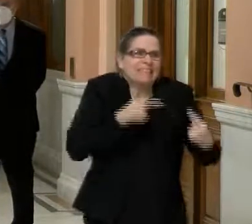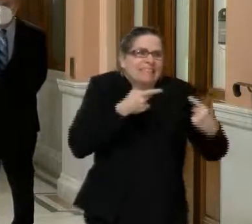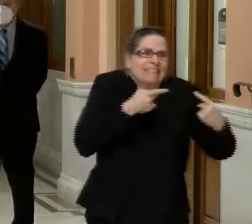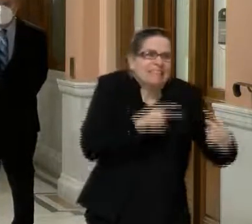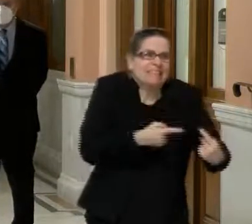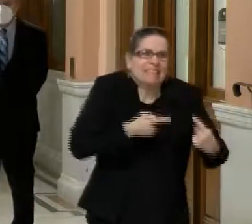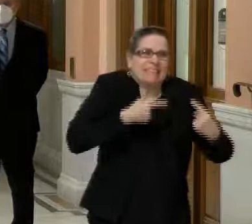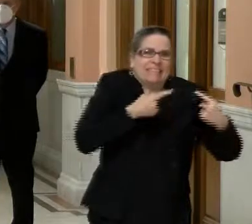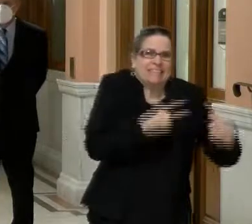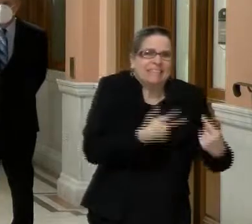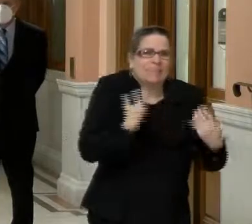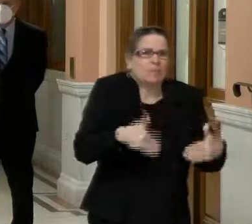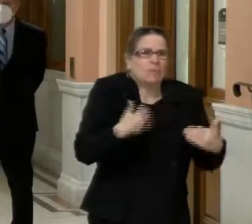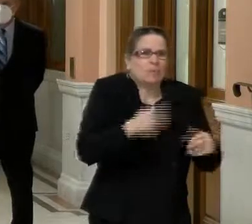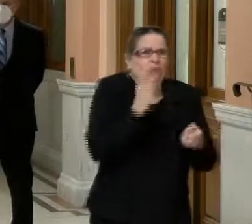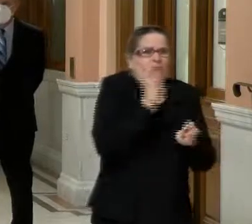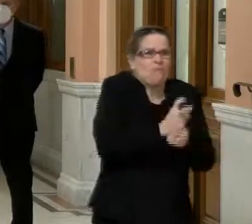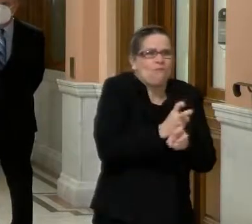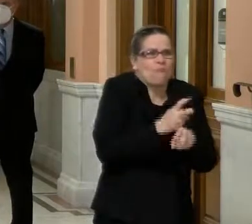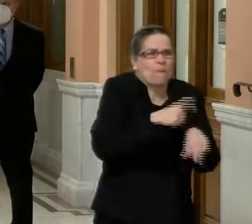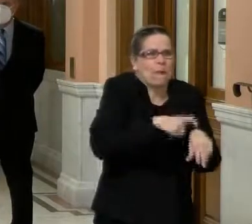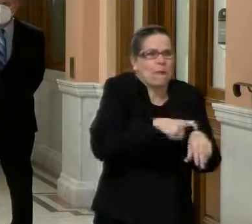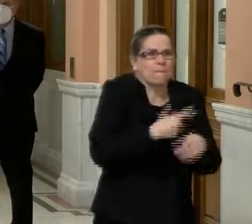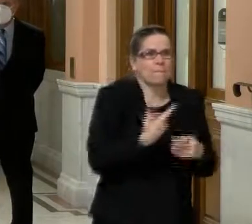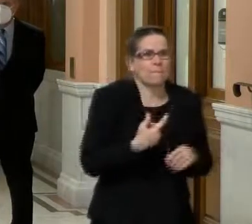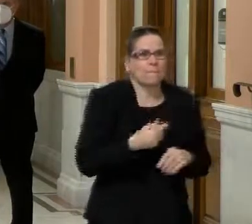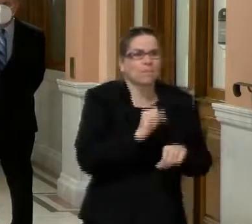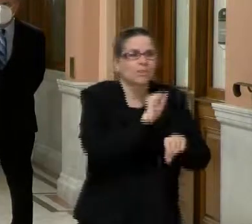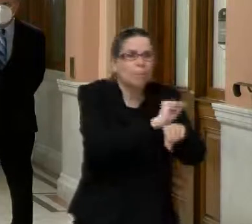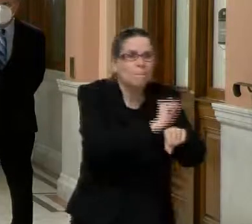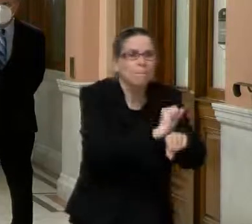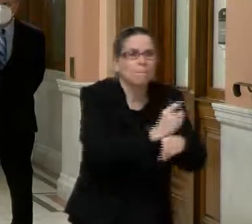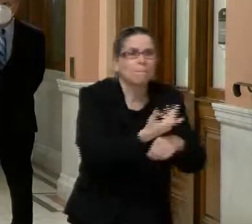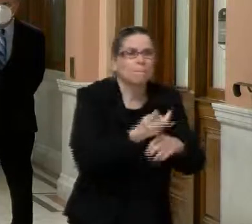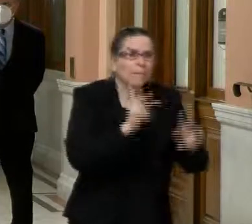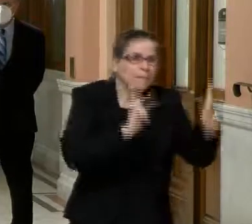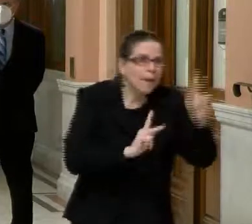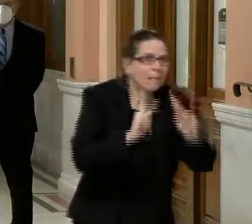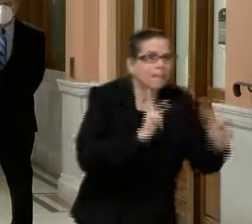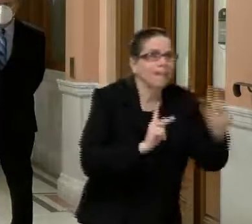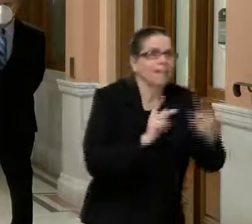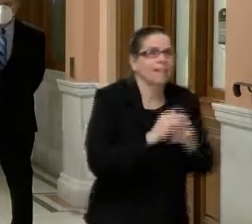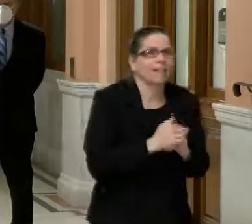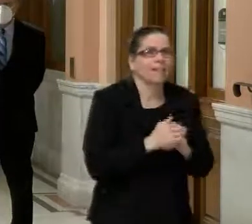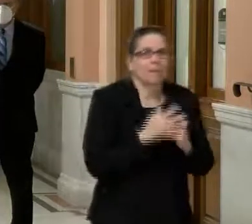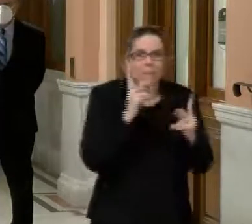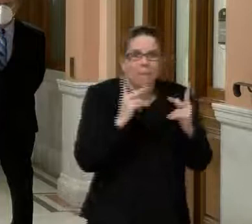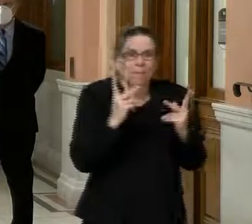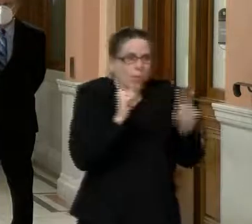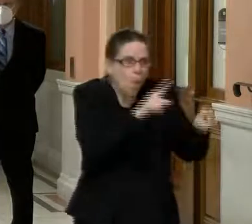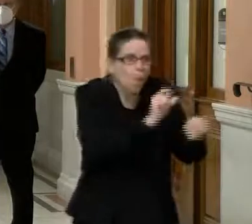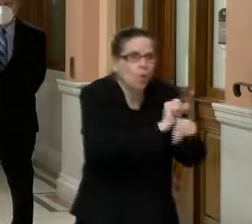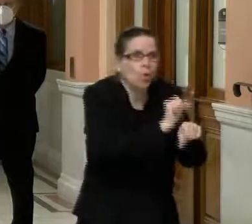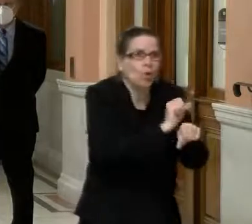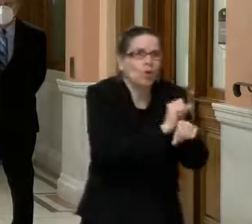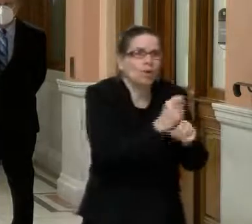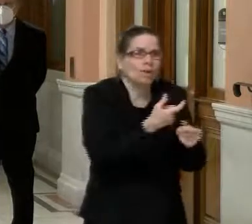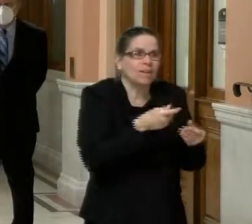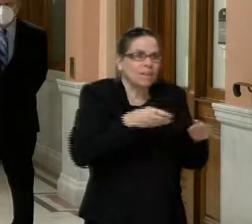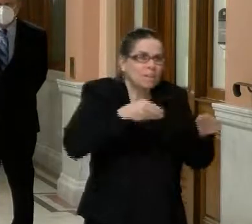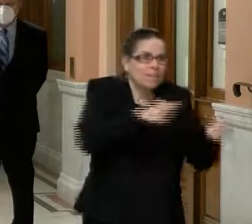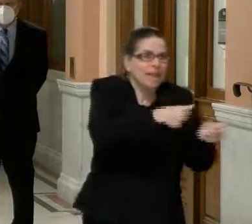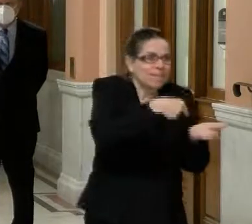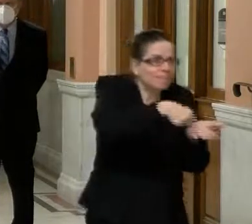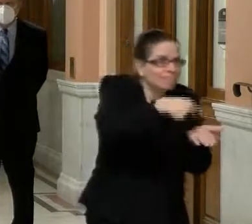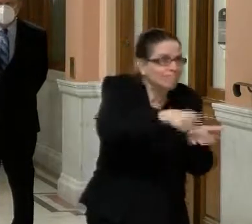those businesses represent jobs. represent people who have those jobs, who have tuitions and mortgages and all